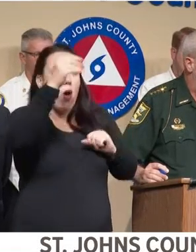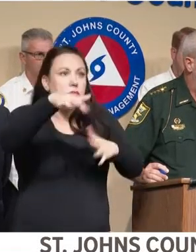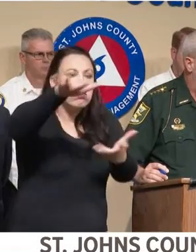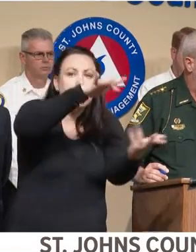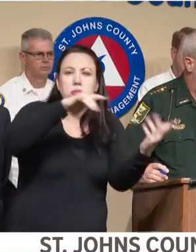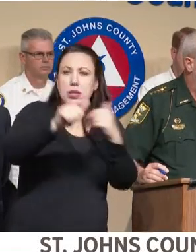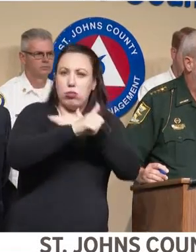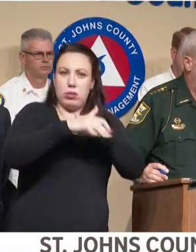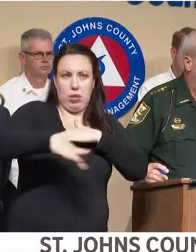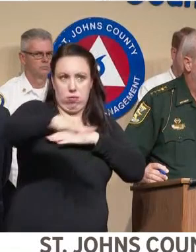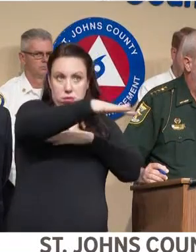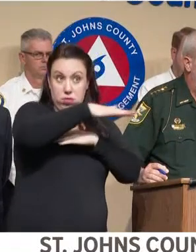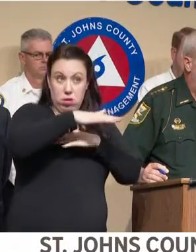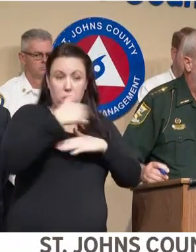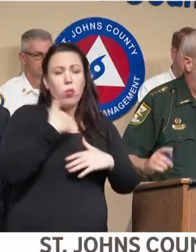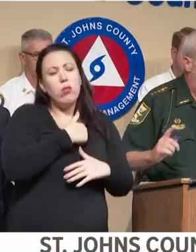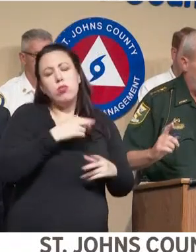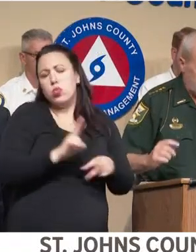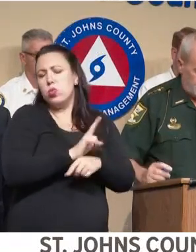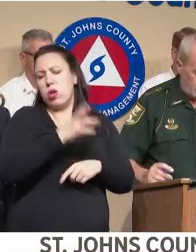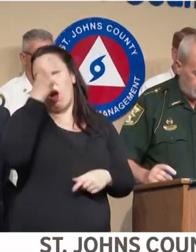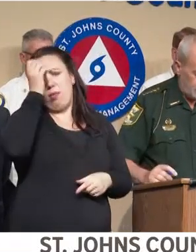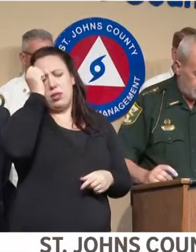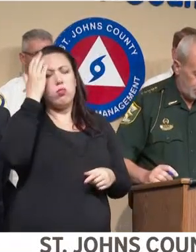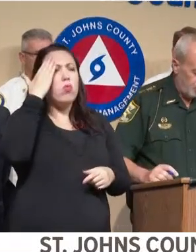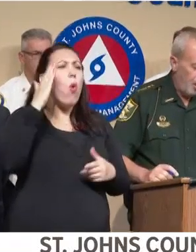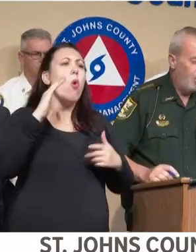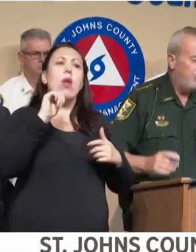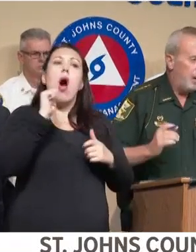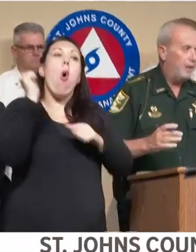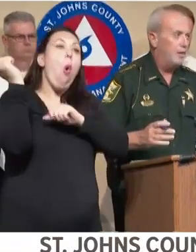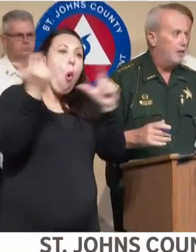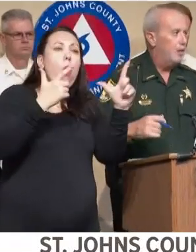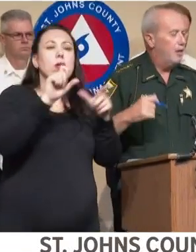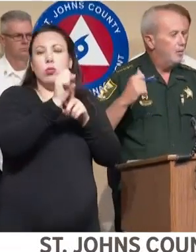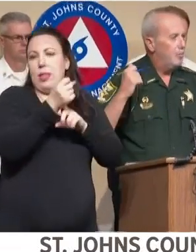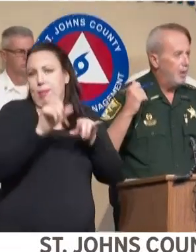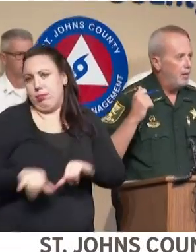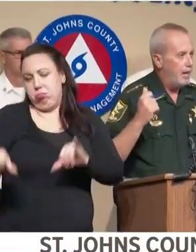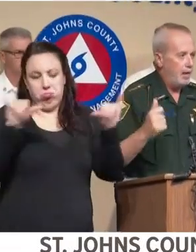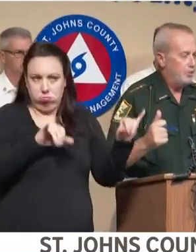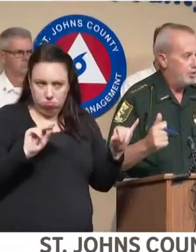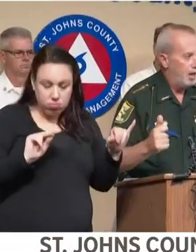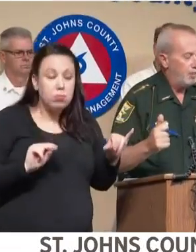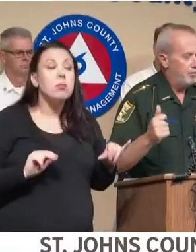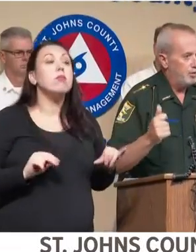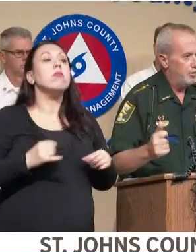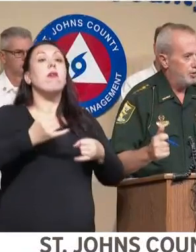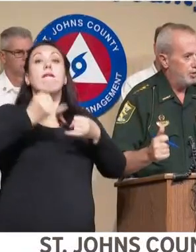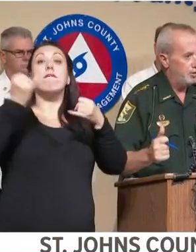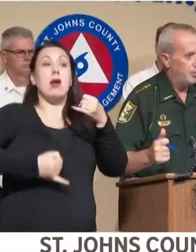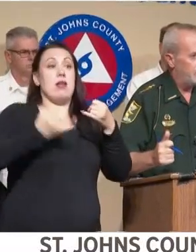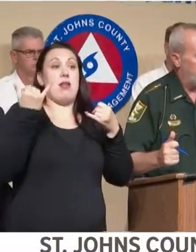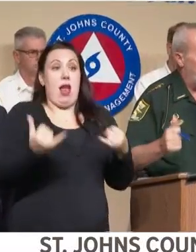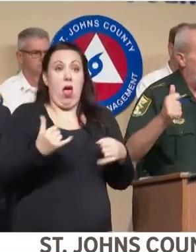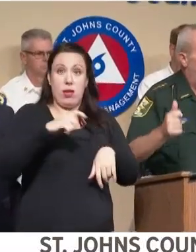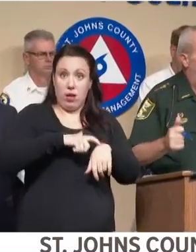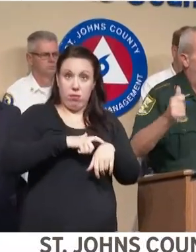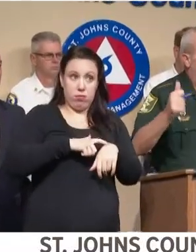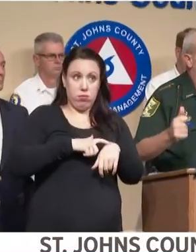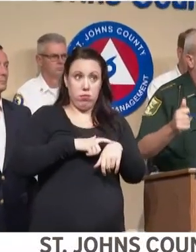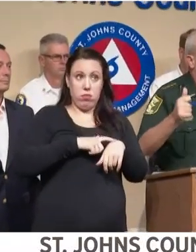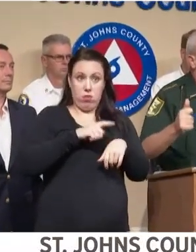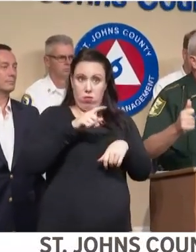sense with it because we know not all situations are the same. Finally, now's the time for our citizens to